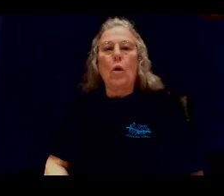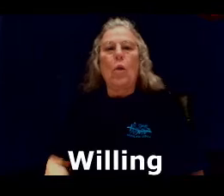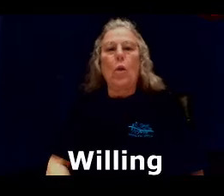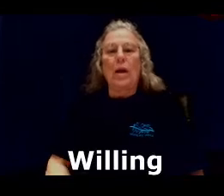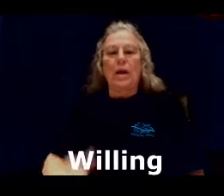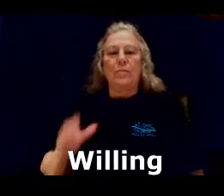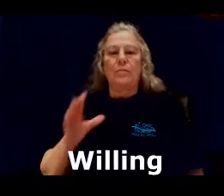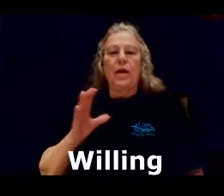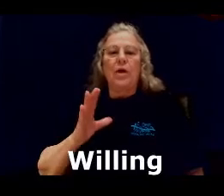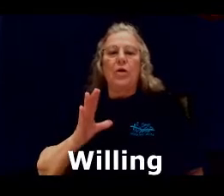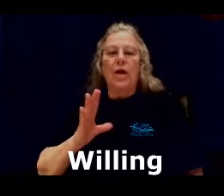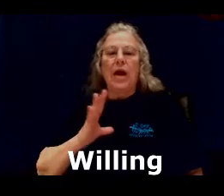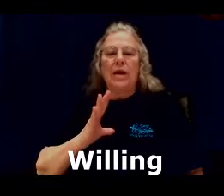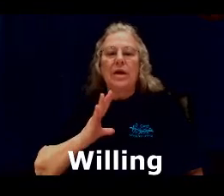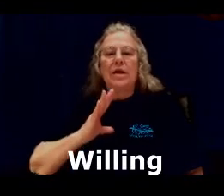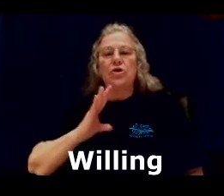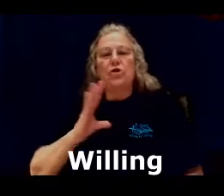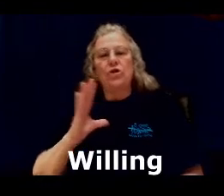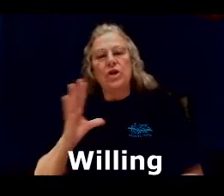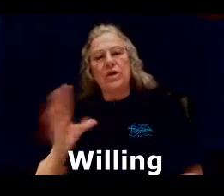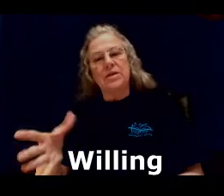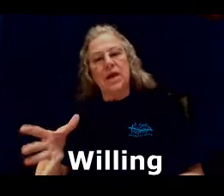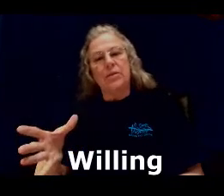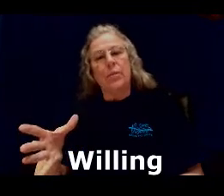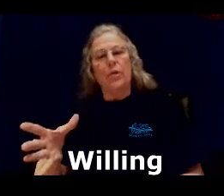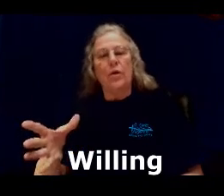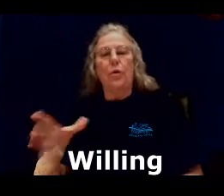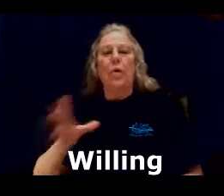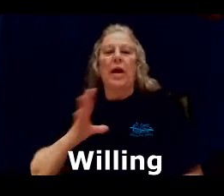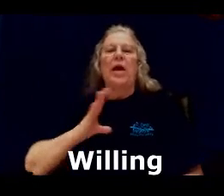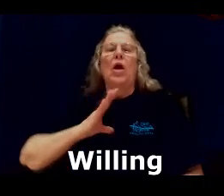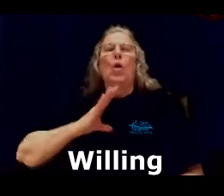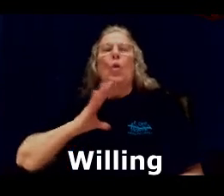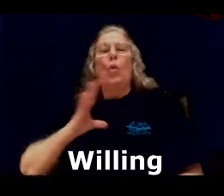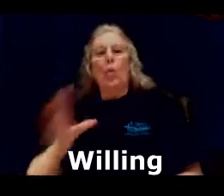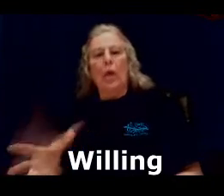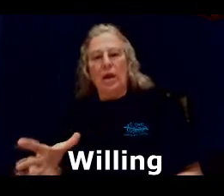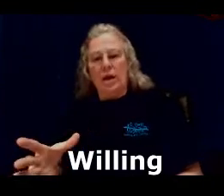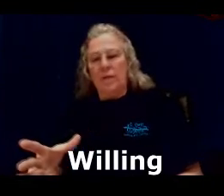Willing. Your hand against your chest and pull it away. Willing.